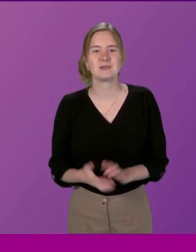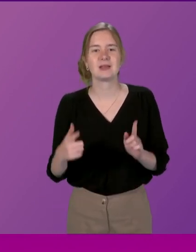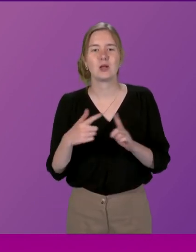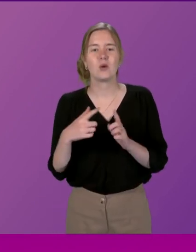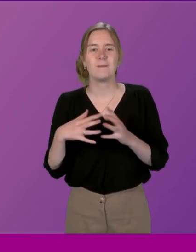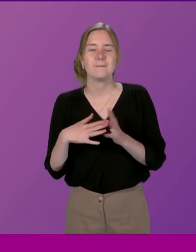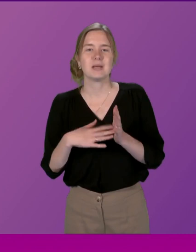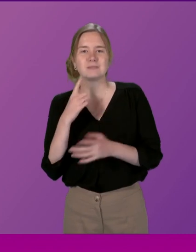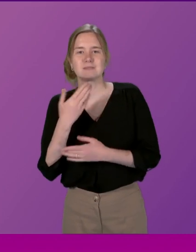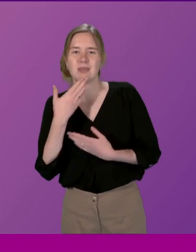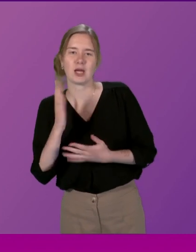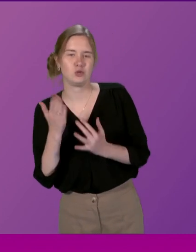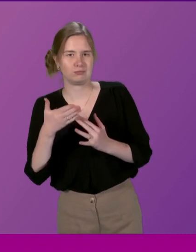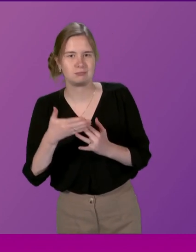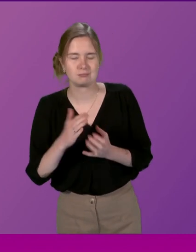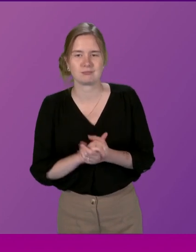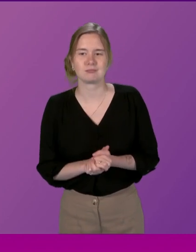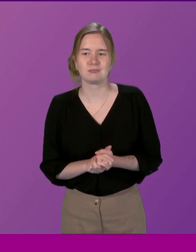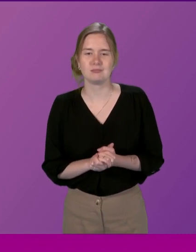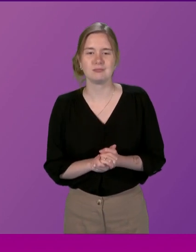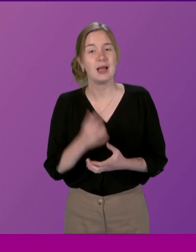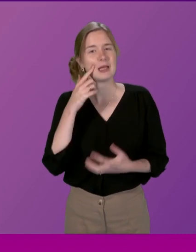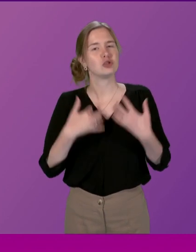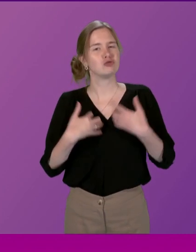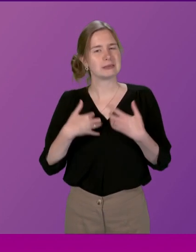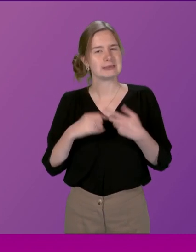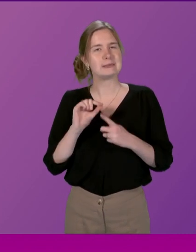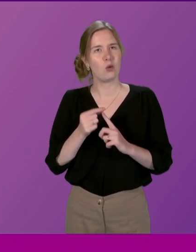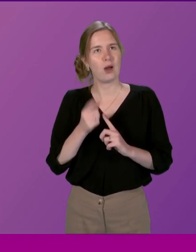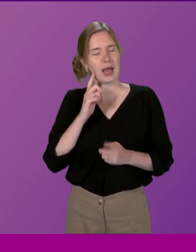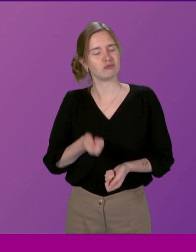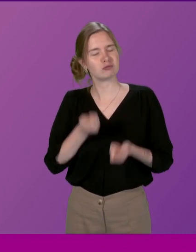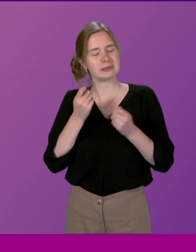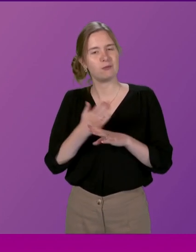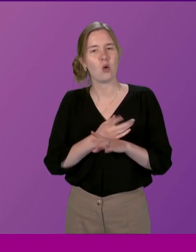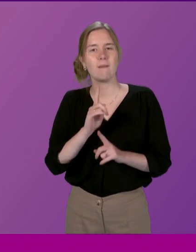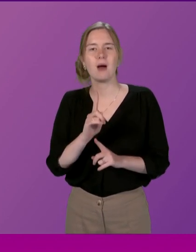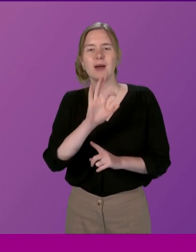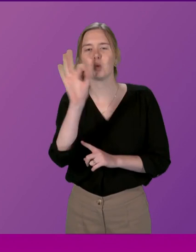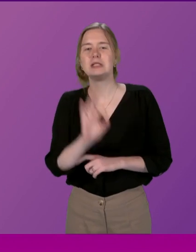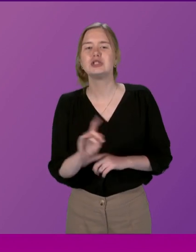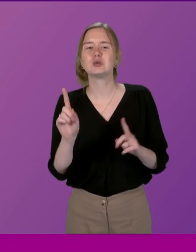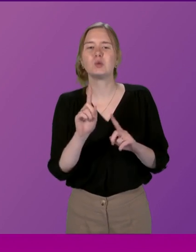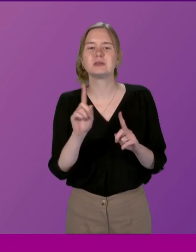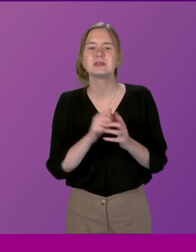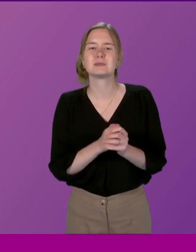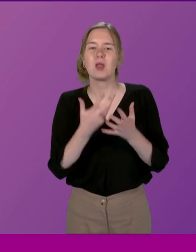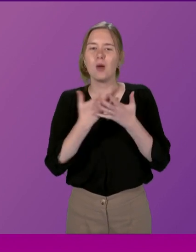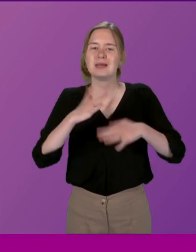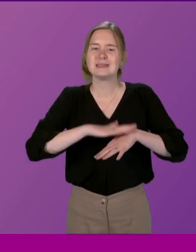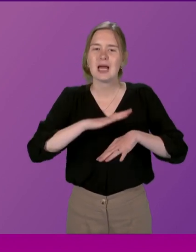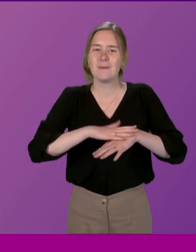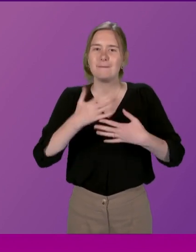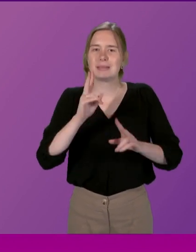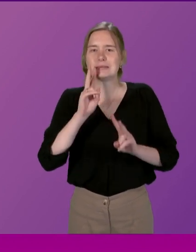I think it's an interesting point and something that I picked up on, but my question is how many times have